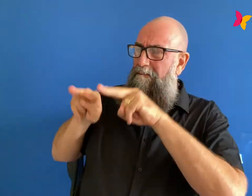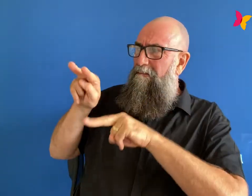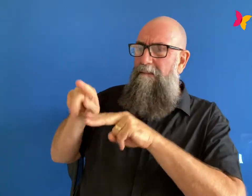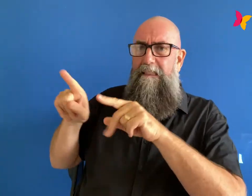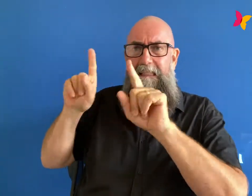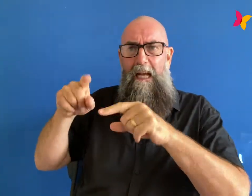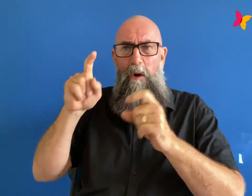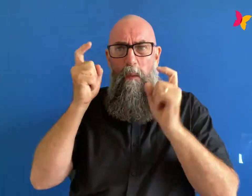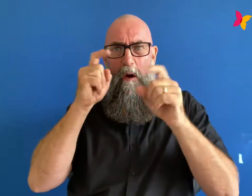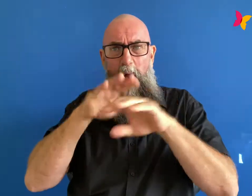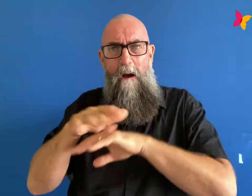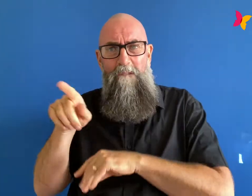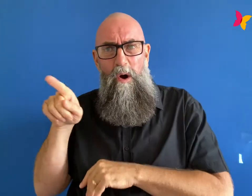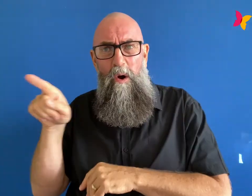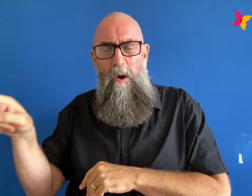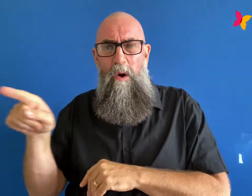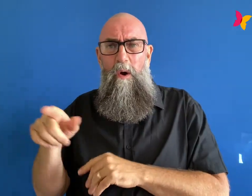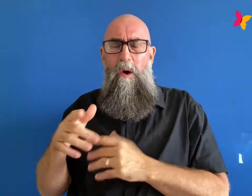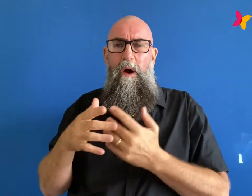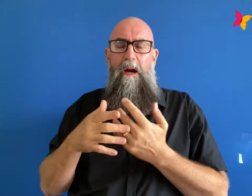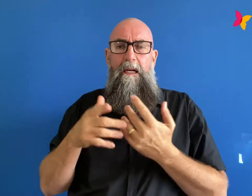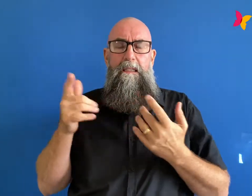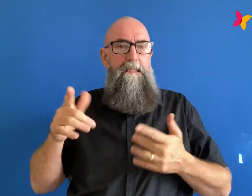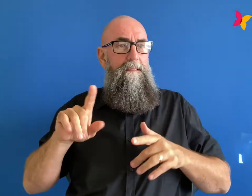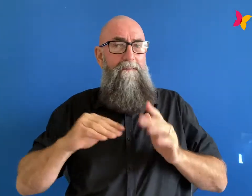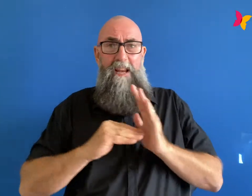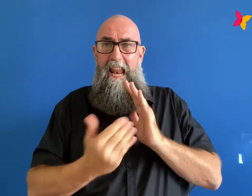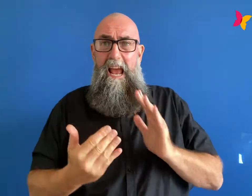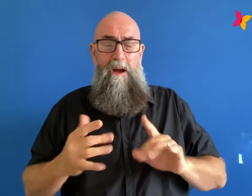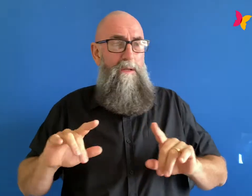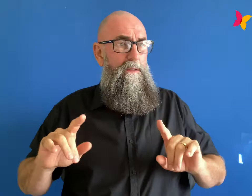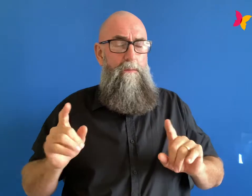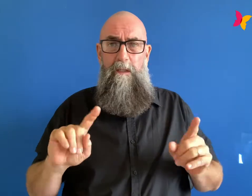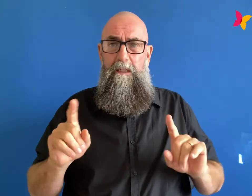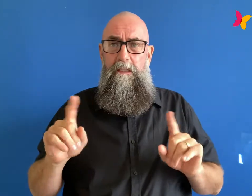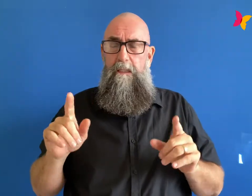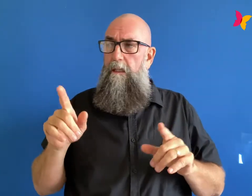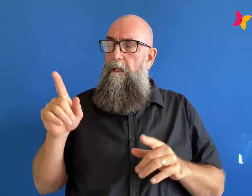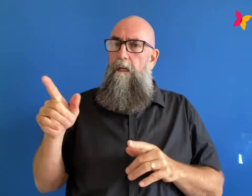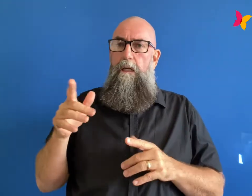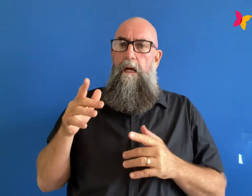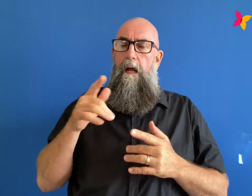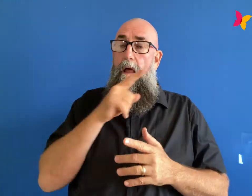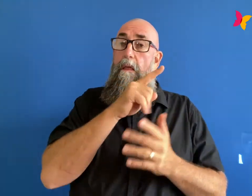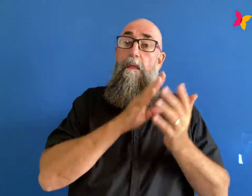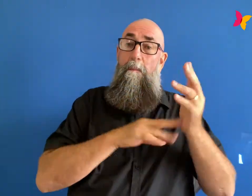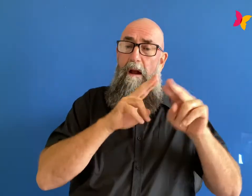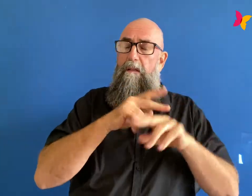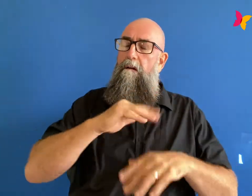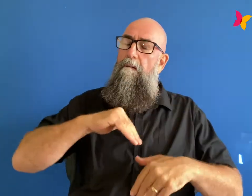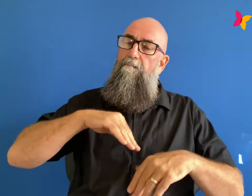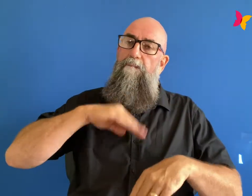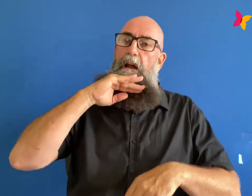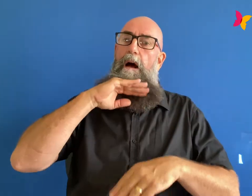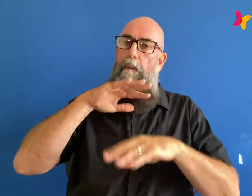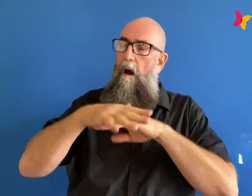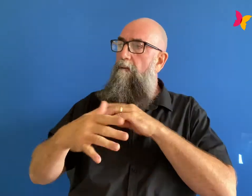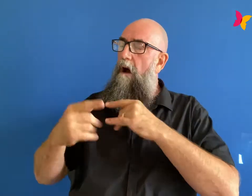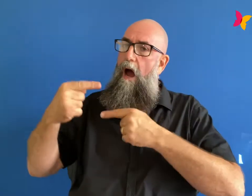to intervene and take control but for now they were just tired of fighting and stopped trying to force her to go to school